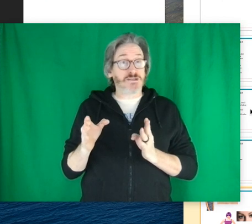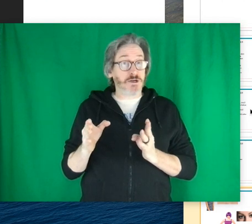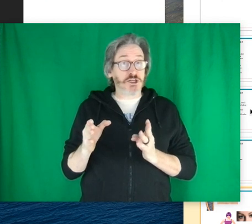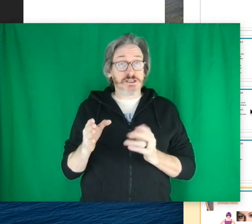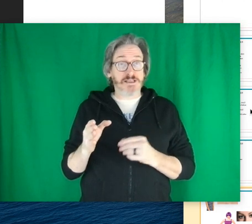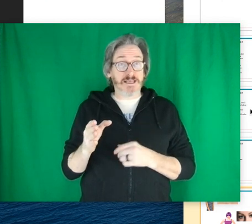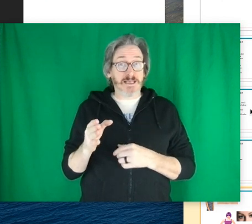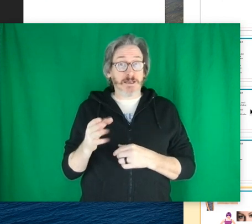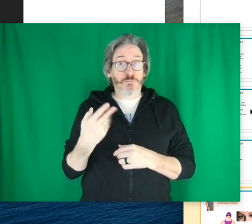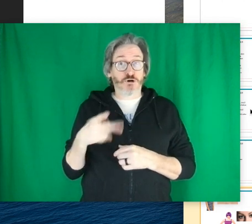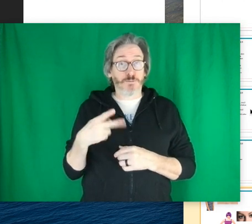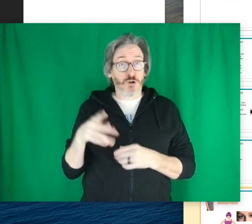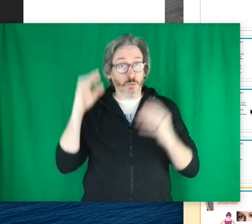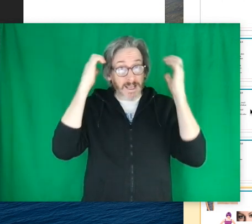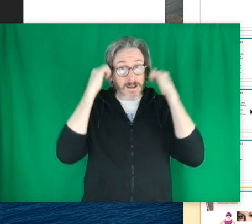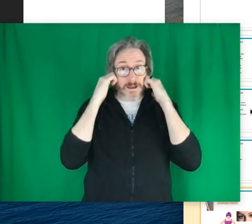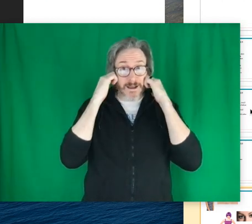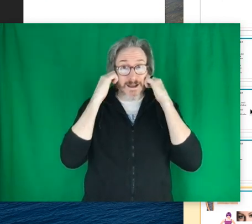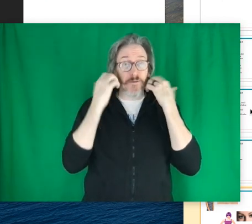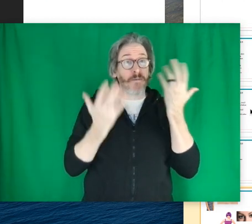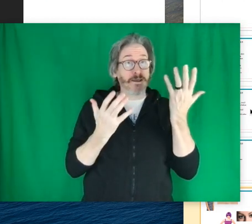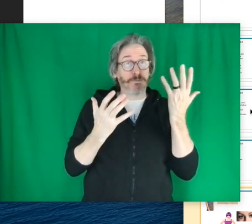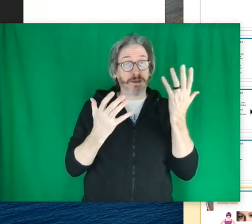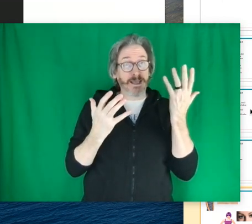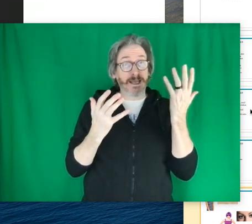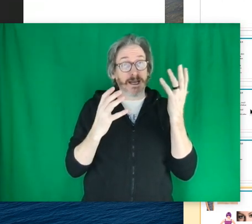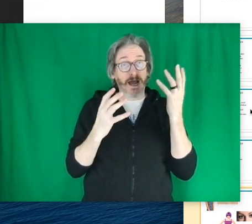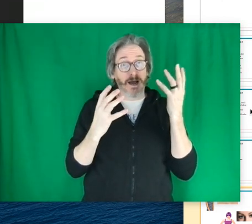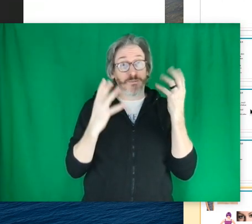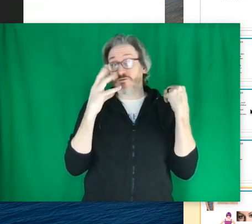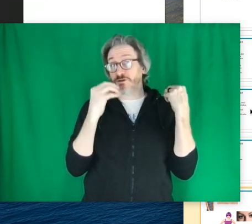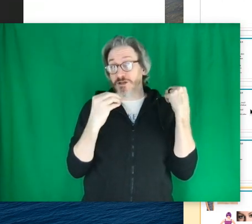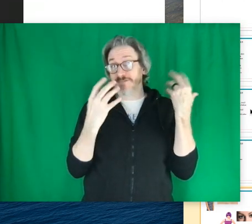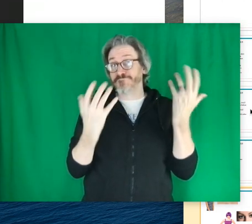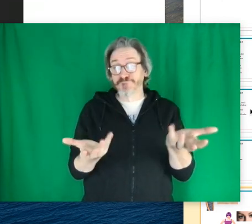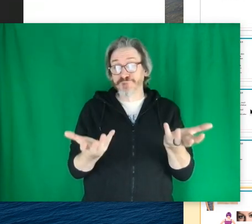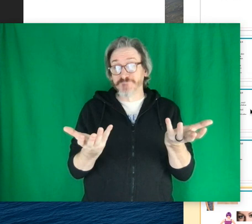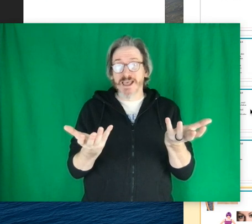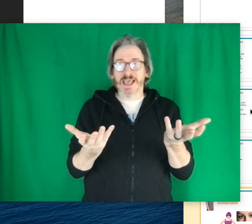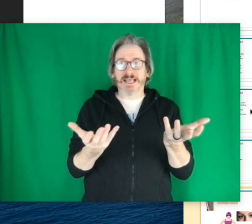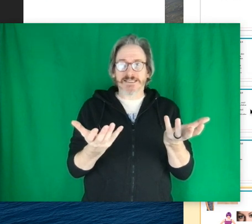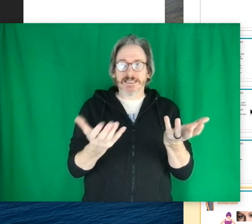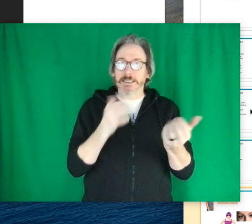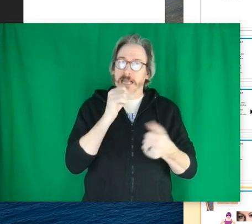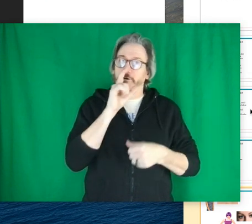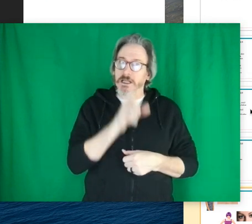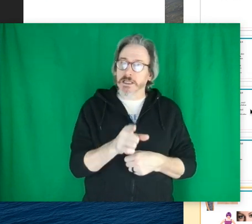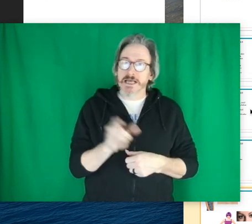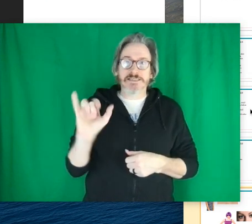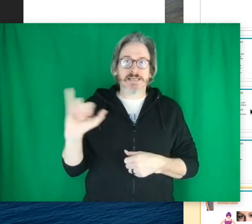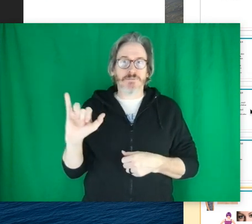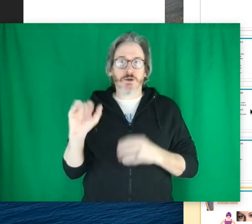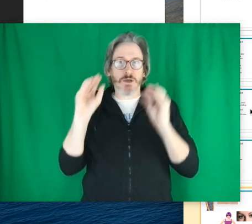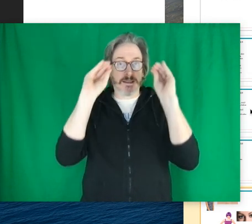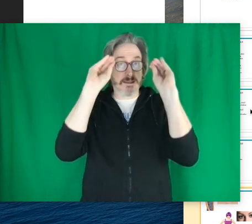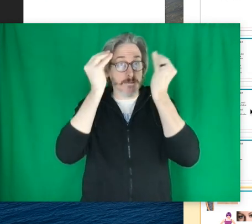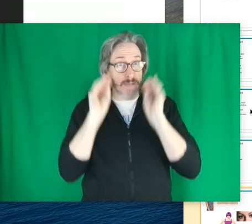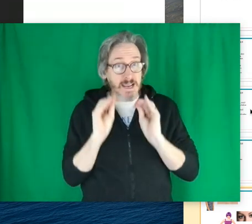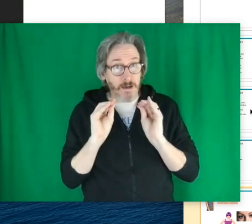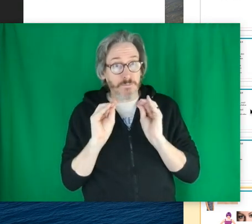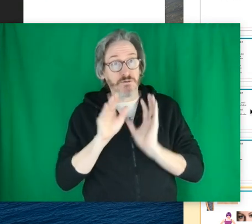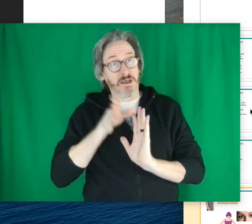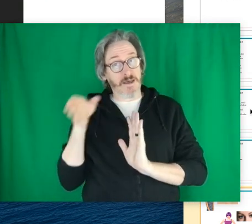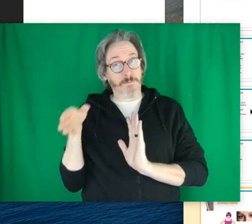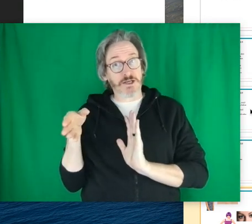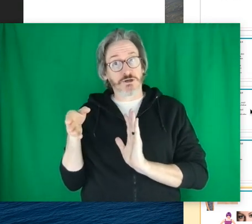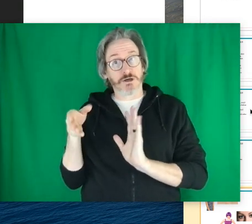As much as the purple wig might be beautiful, it's still not real. Same thing with the